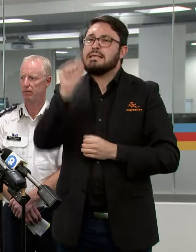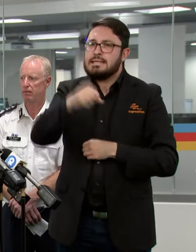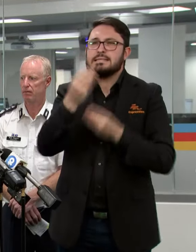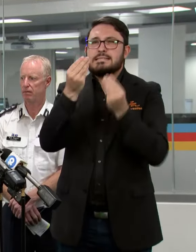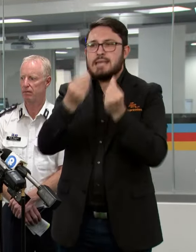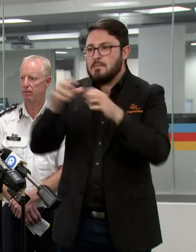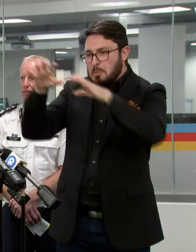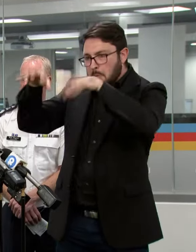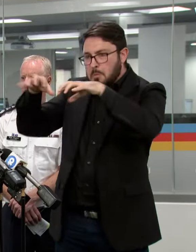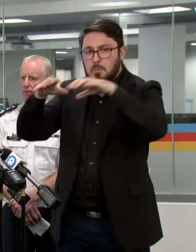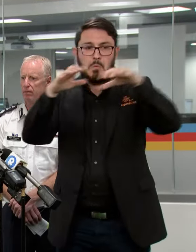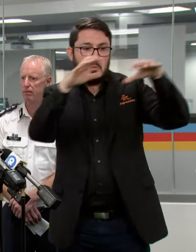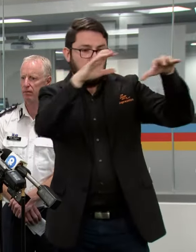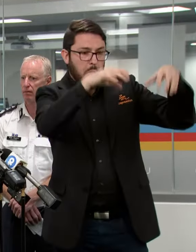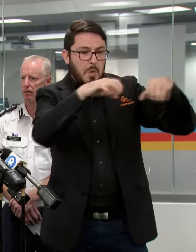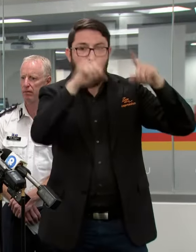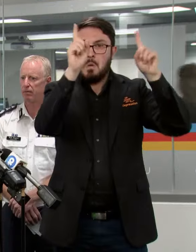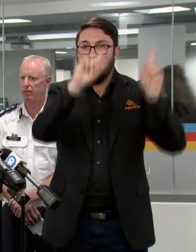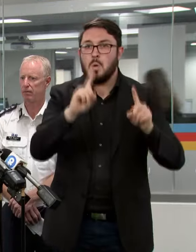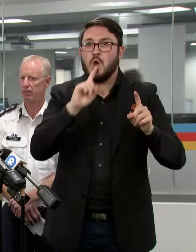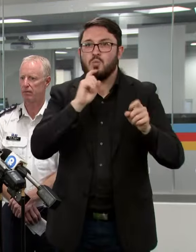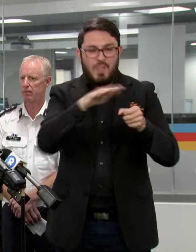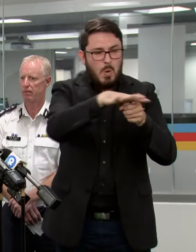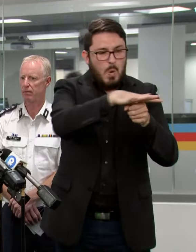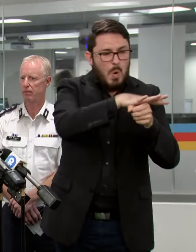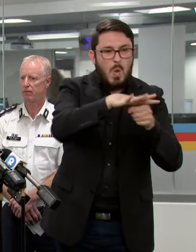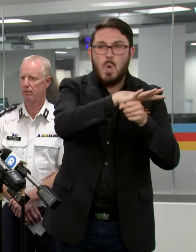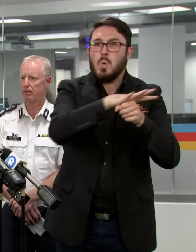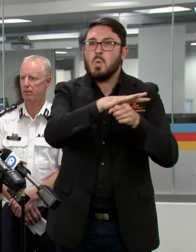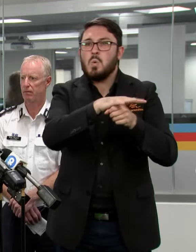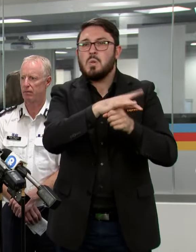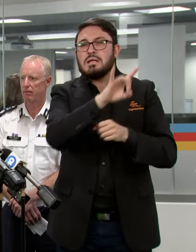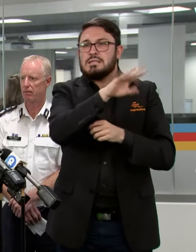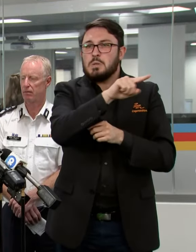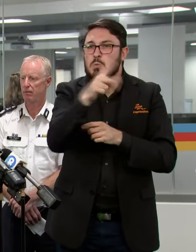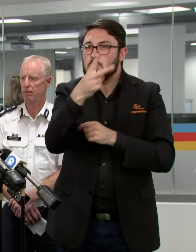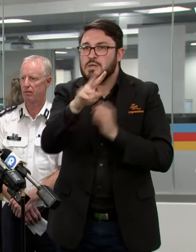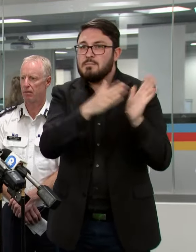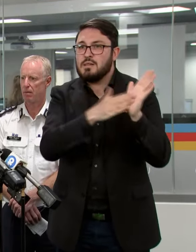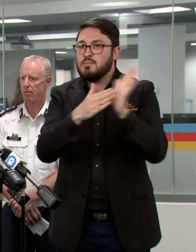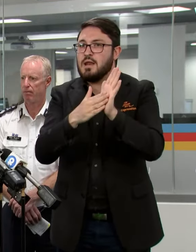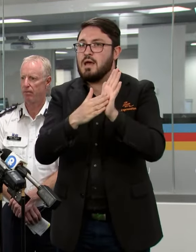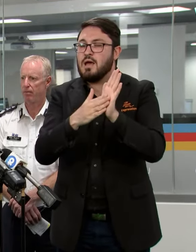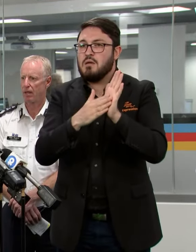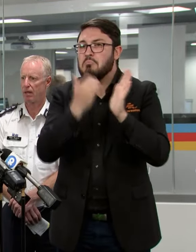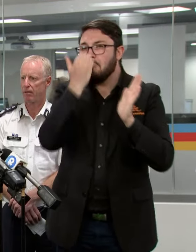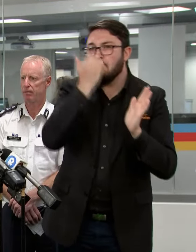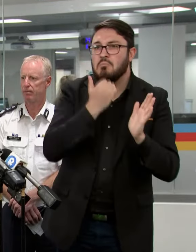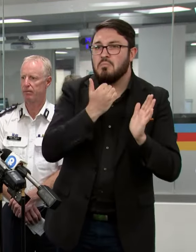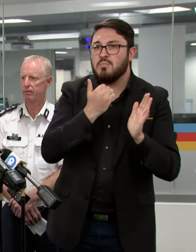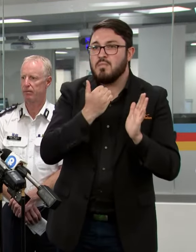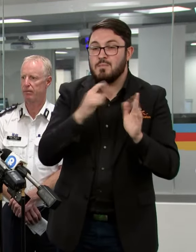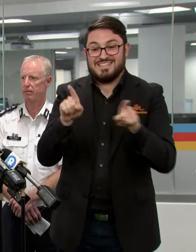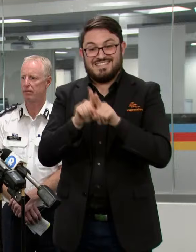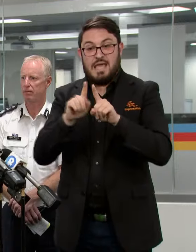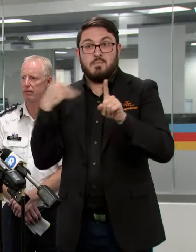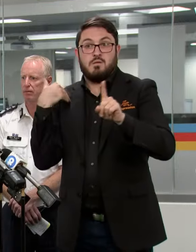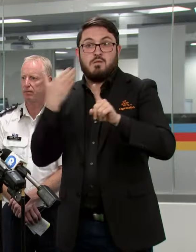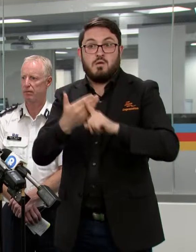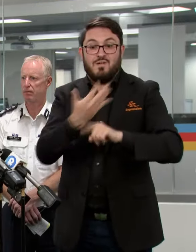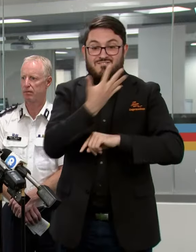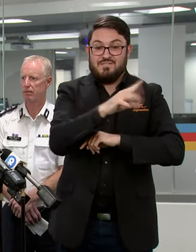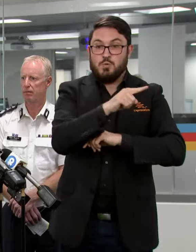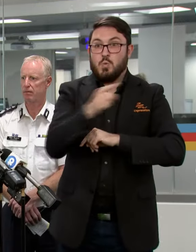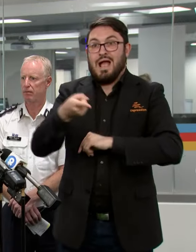shower and thunderstorm activity, it could produce locally falls of 10 to 20 millimetres but certainly not the widespread 50 to